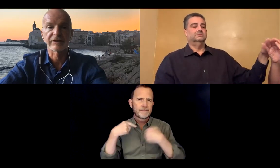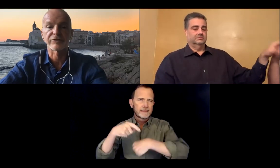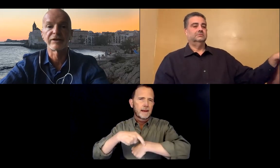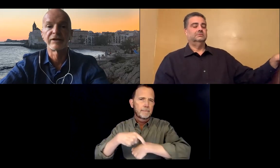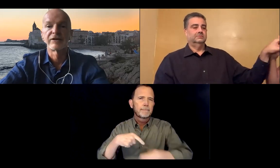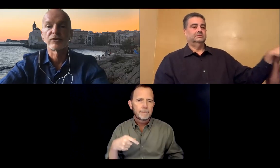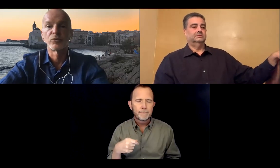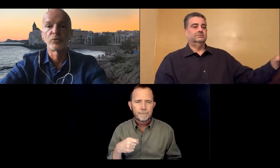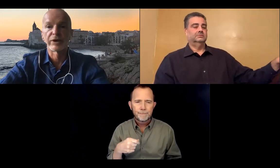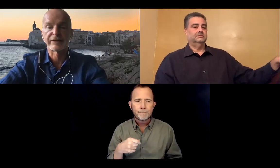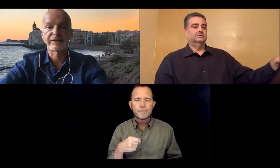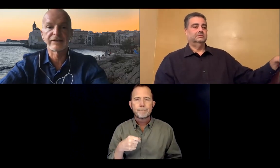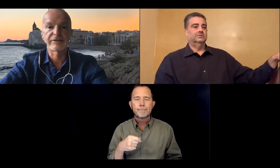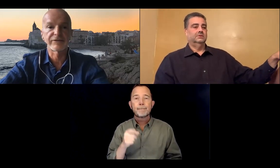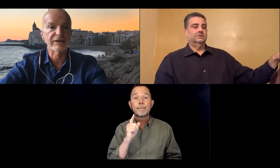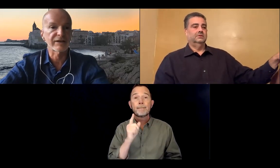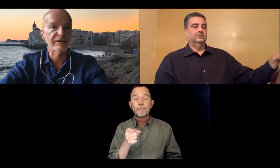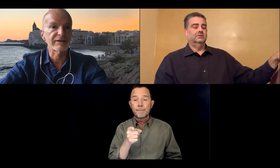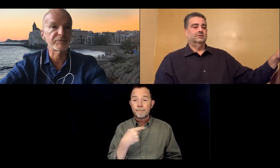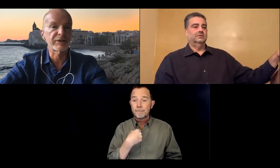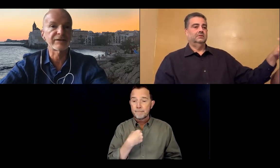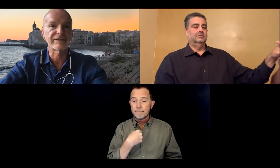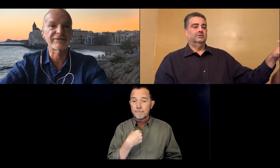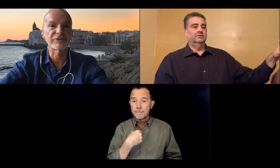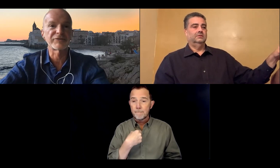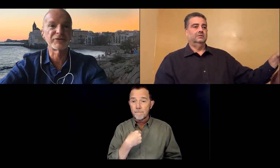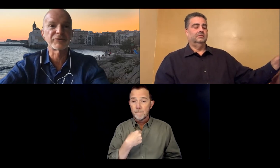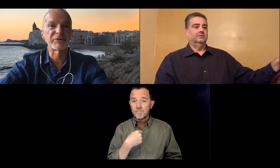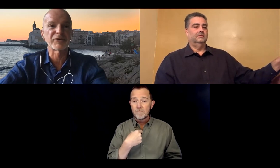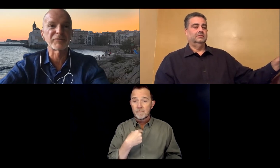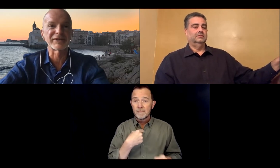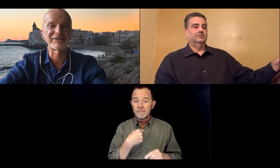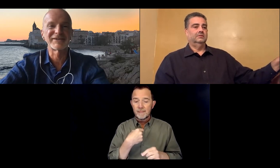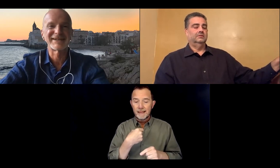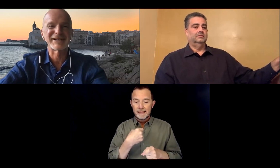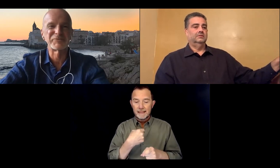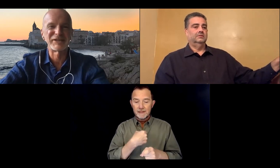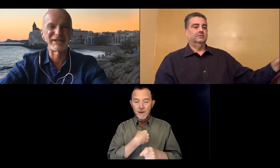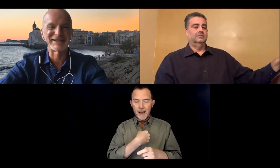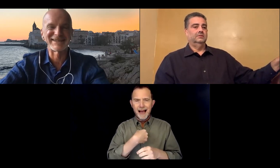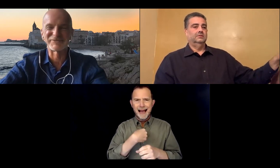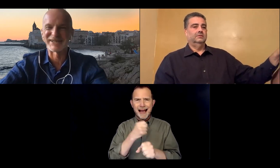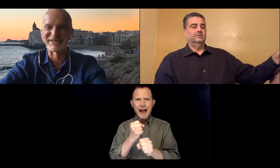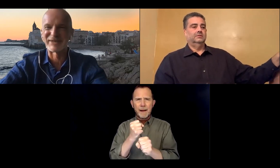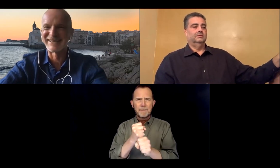Okay, sorry. What I did is I made instead of a film a PowerPoint. I'm limited in my abilities.